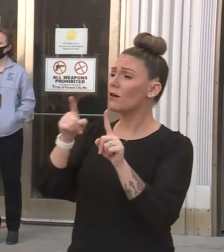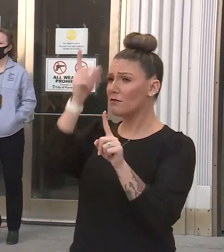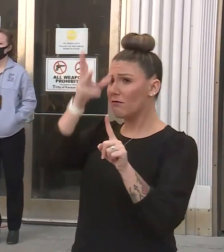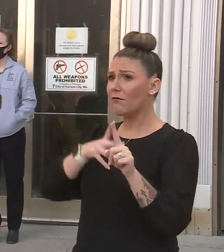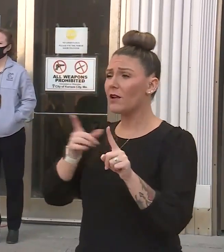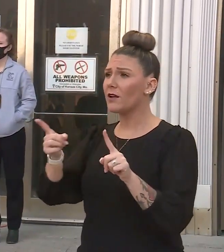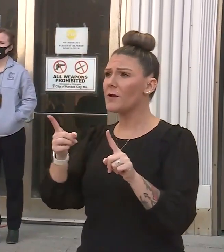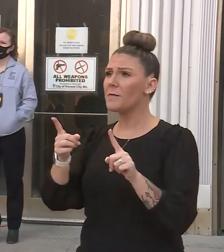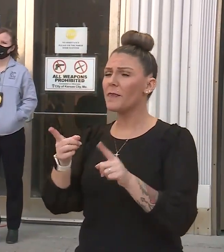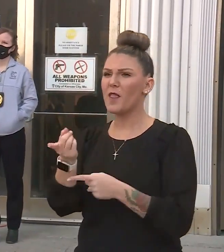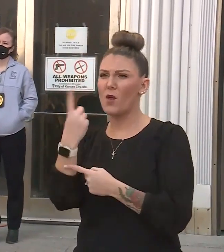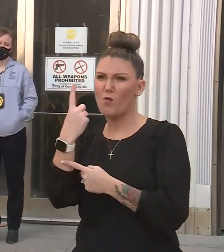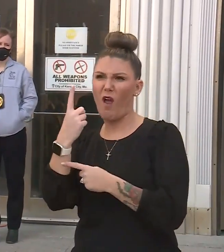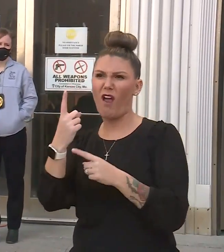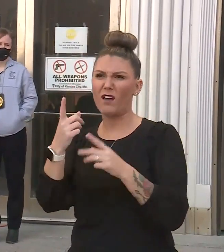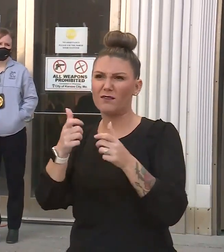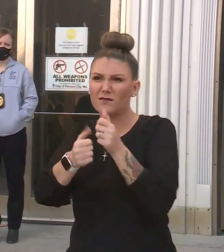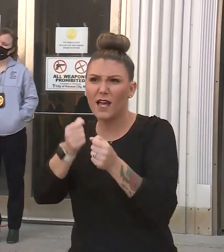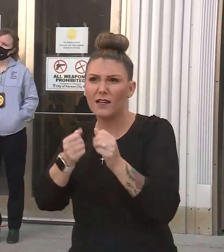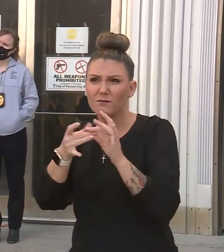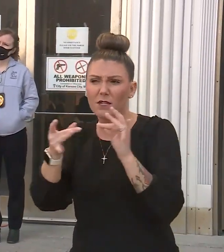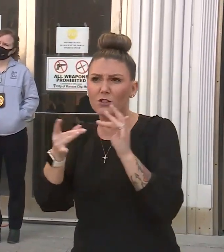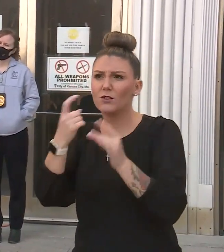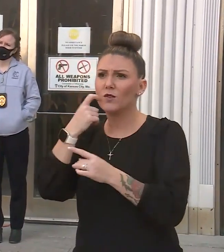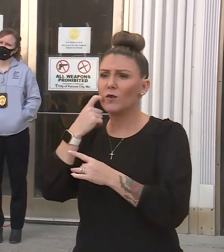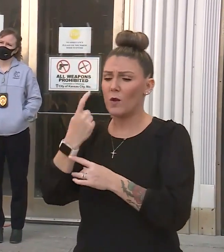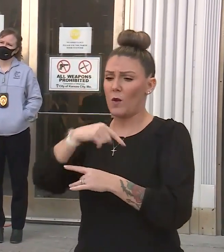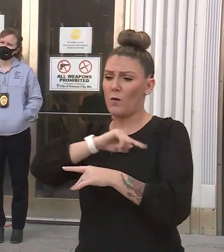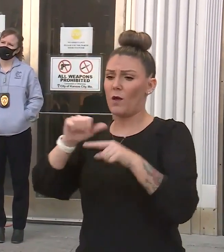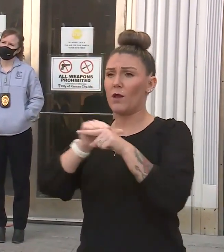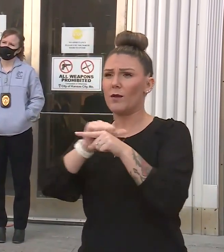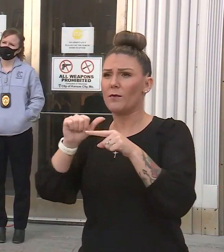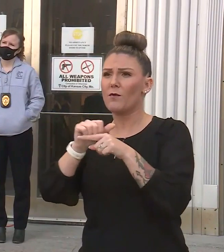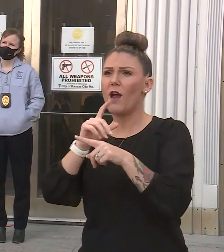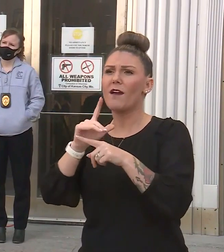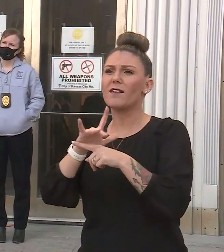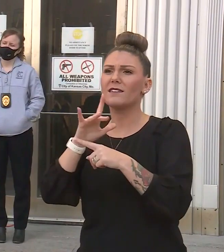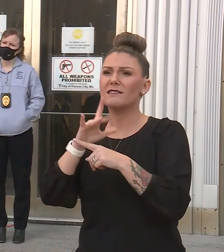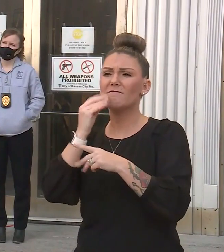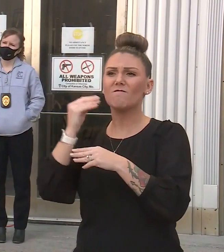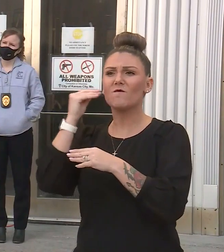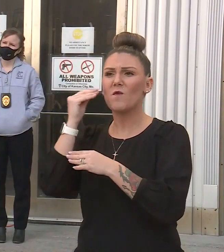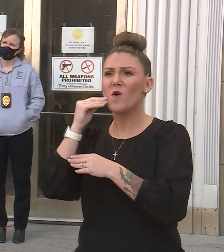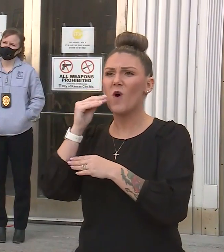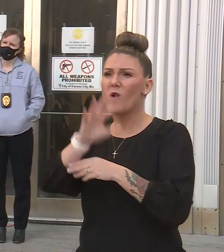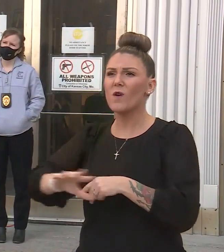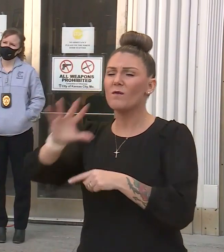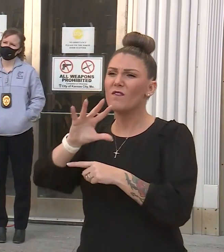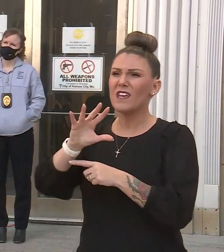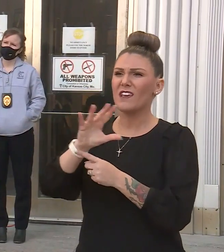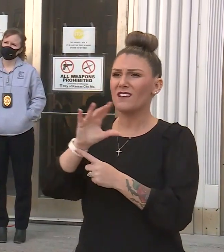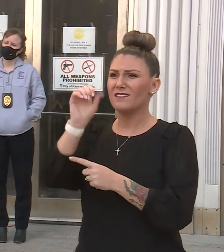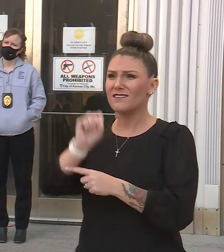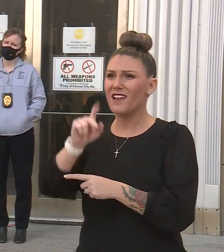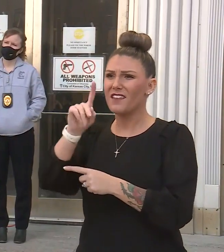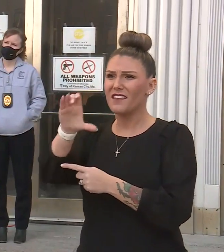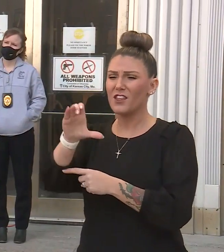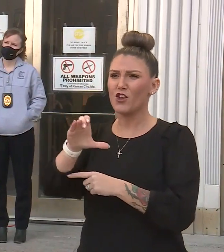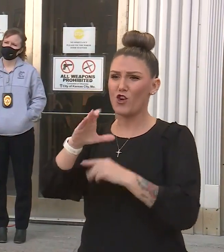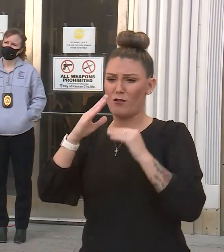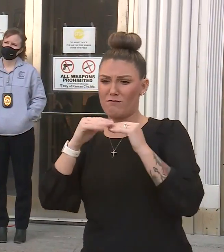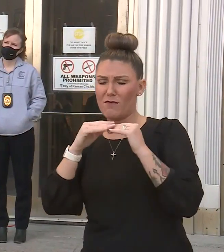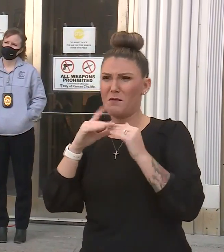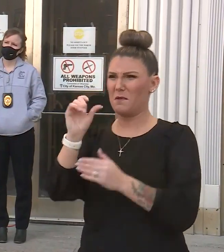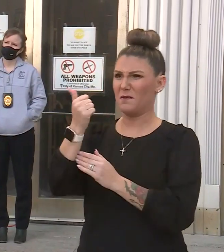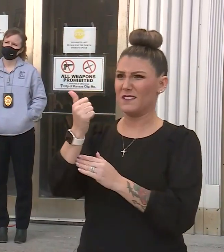Yes, sir. I just got to put in a text. He says, we practice at Home Field in South Kansas City. There are at least 10 teams in